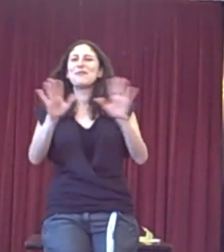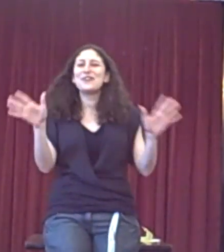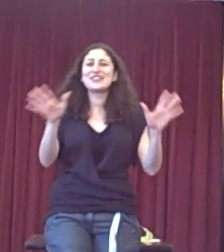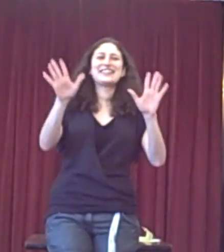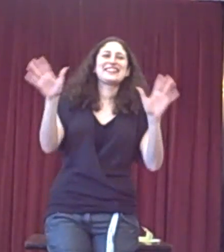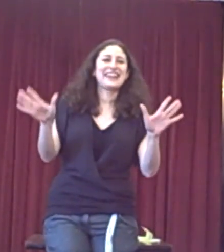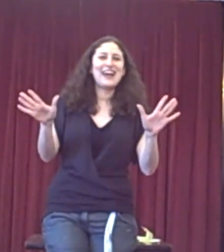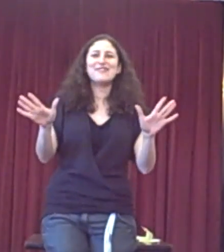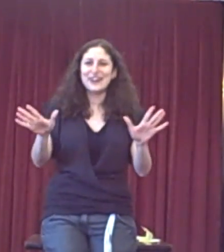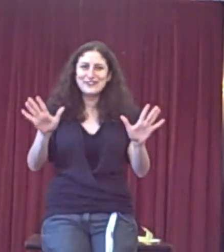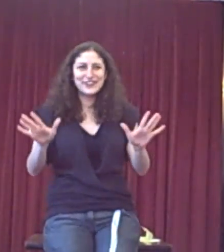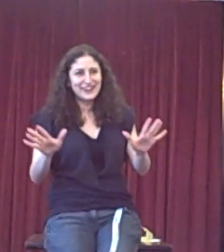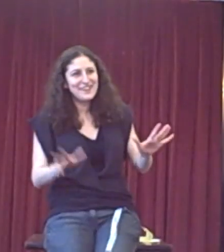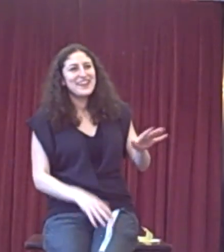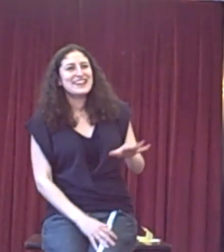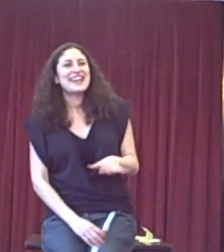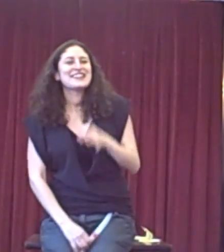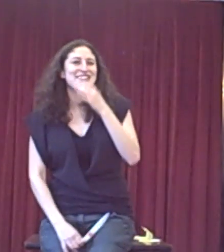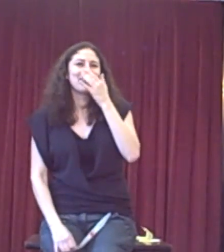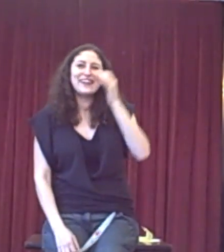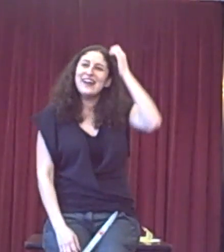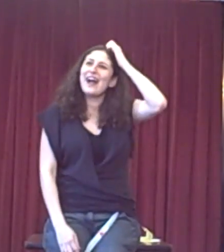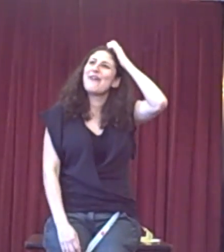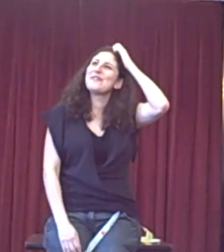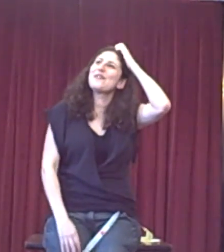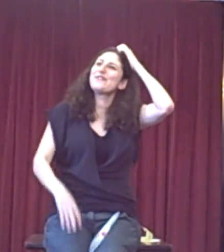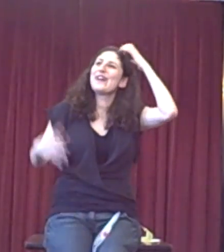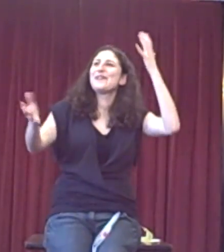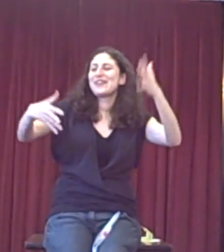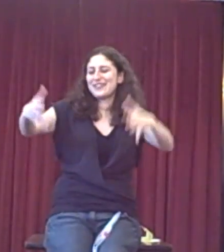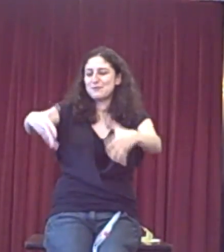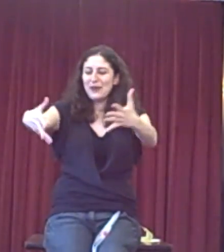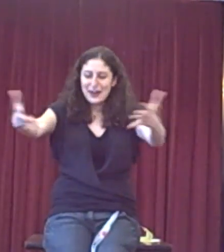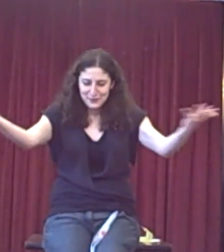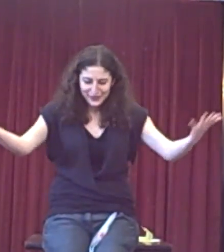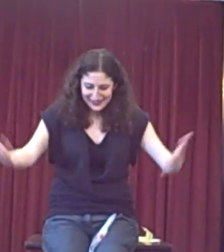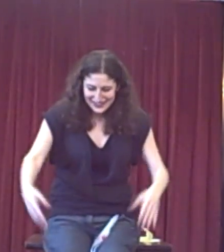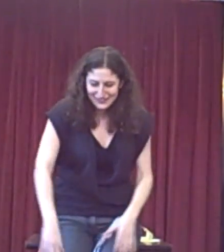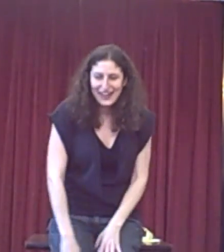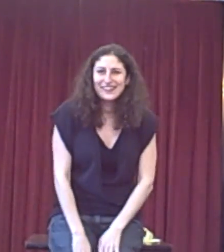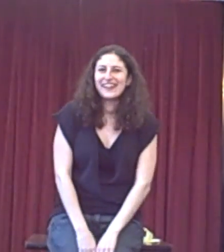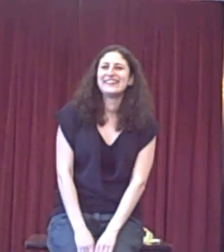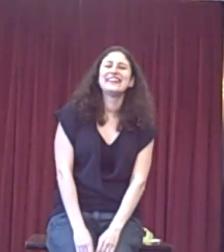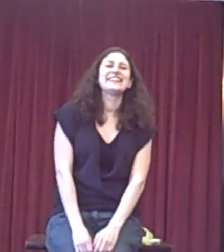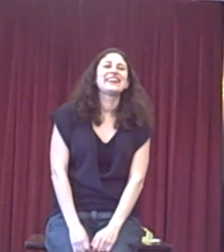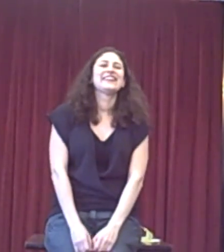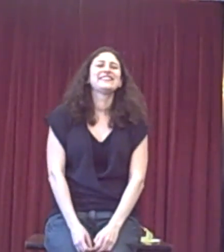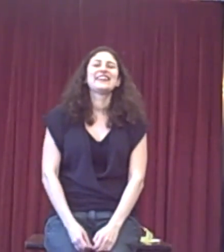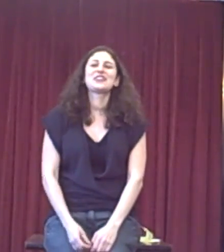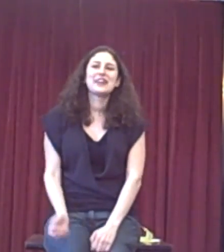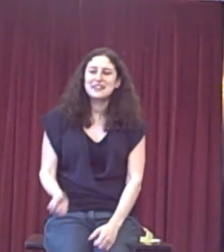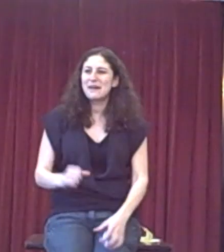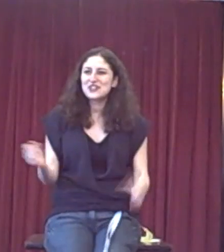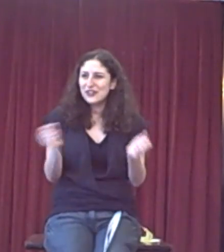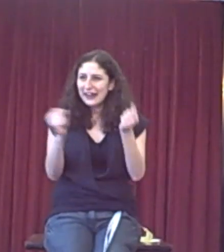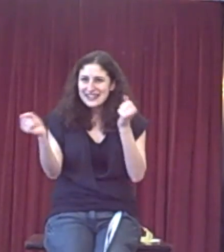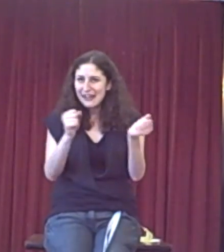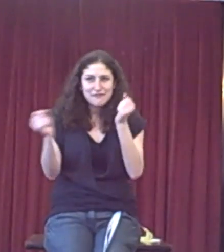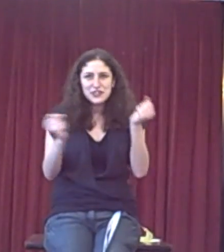Apologies to the camera for... The rock viola with the small animal in its mouth. really trying to make sure it gets every